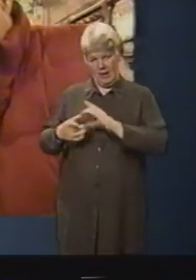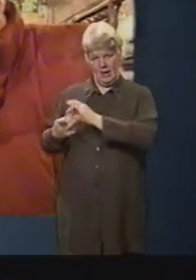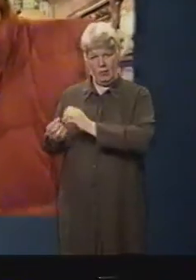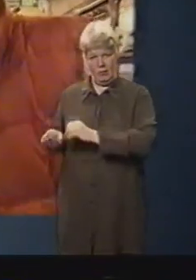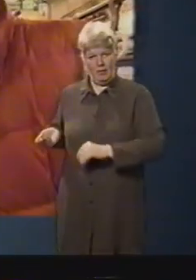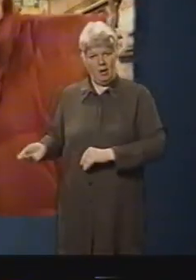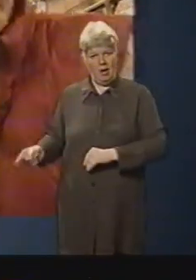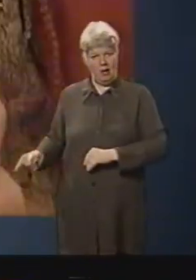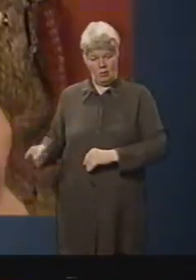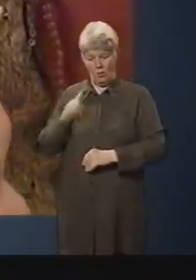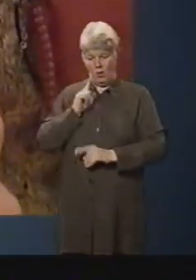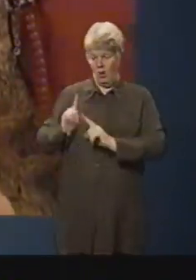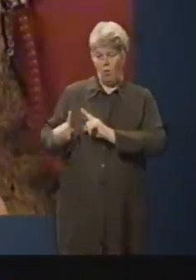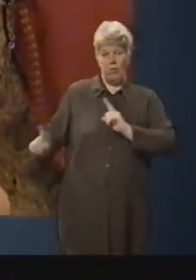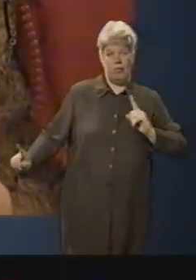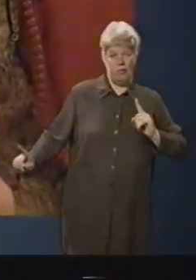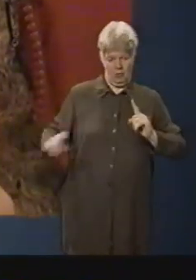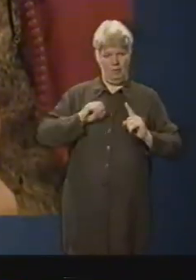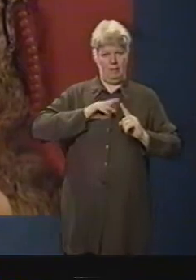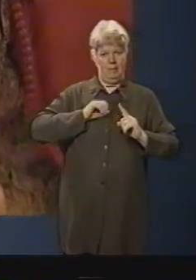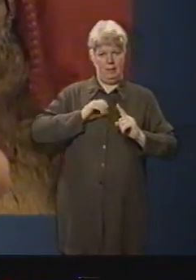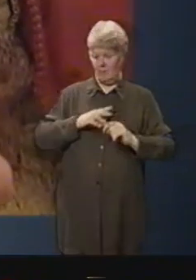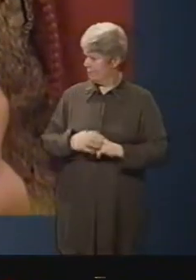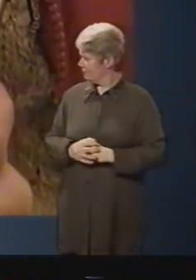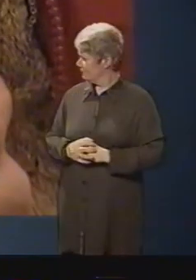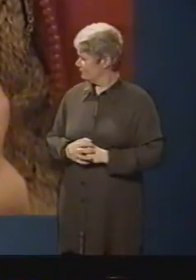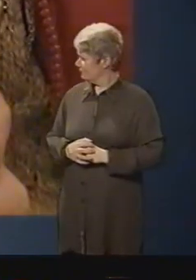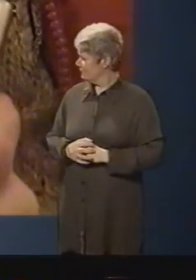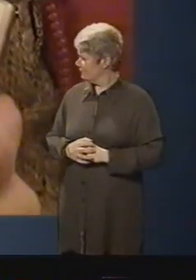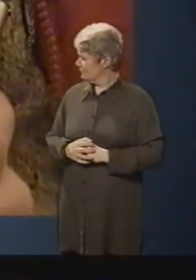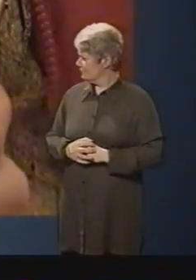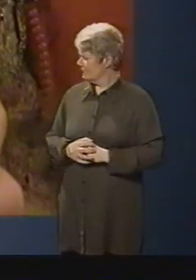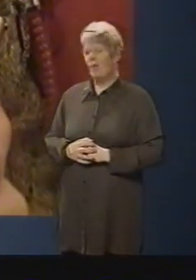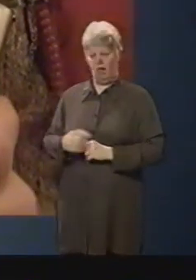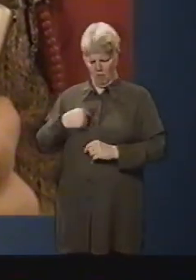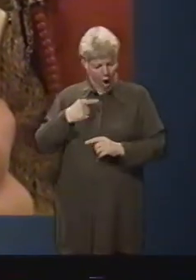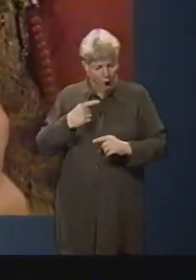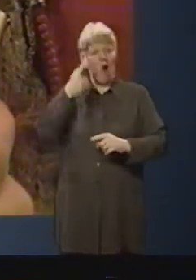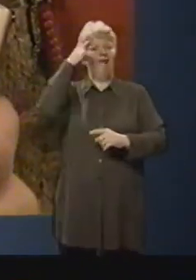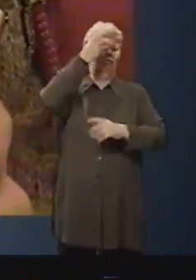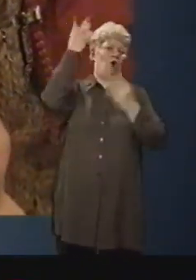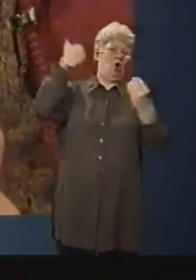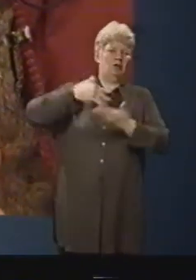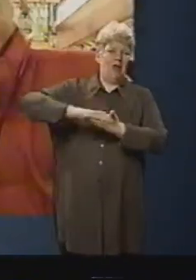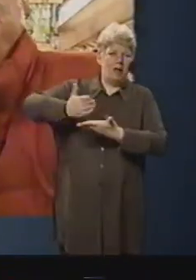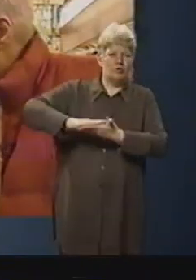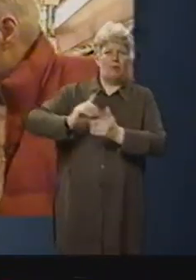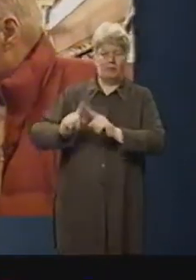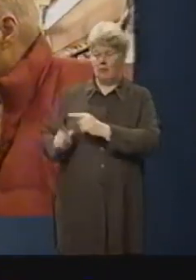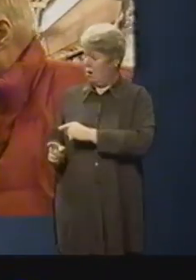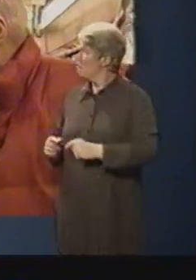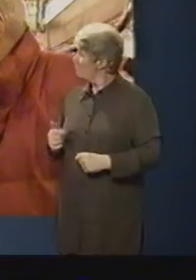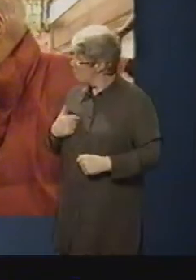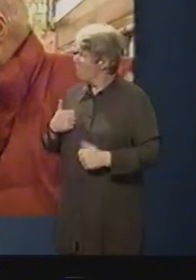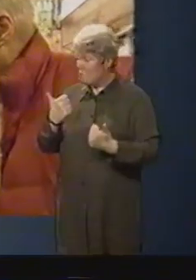it'll start to beep. The beeping warns the owner that they've become separated from their laptop. That's a good idea, because, you know, I